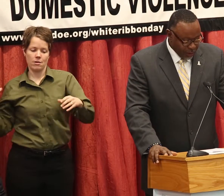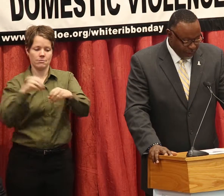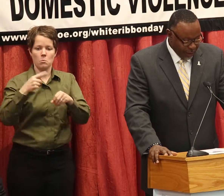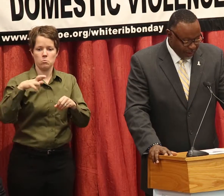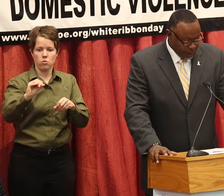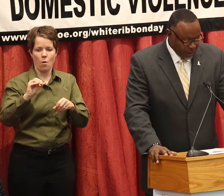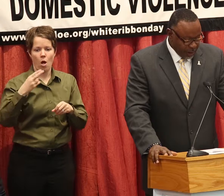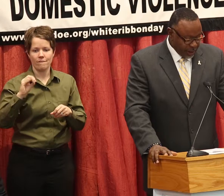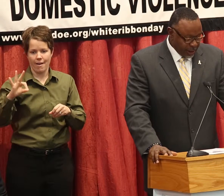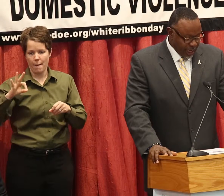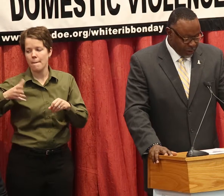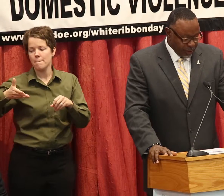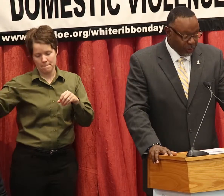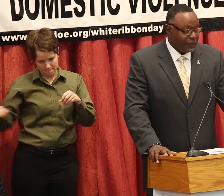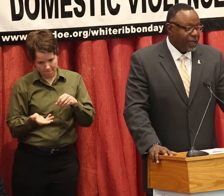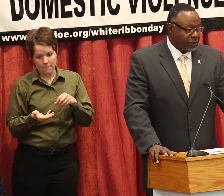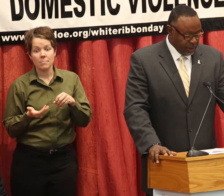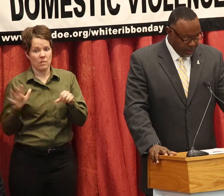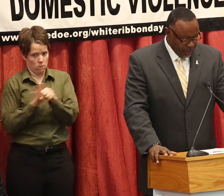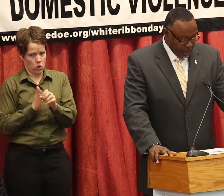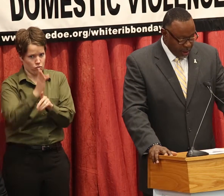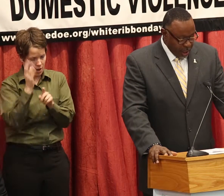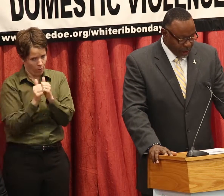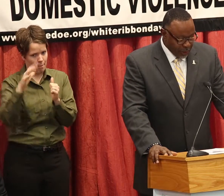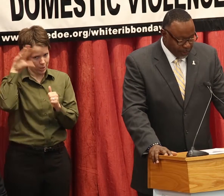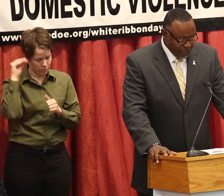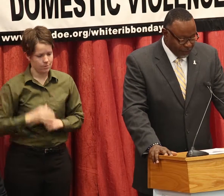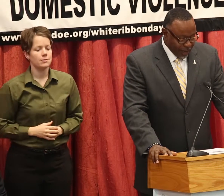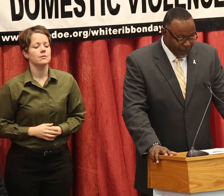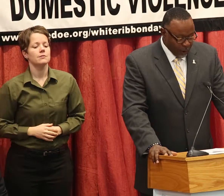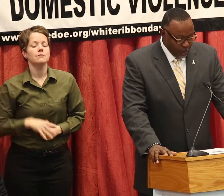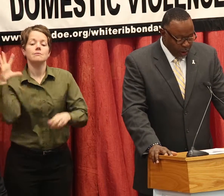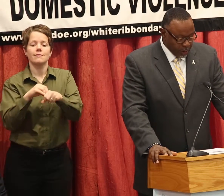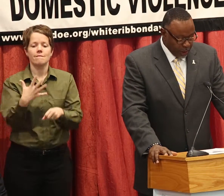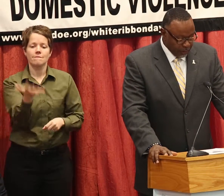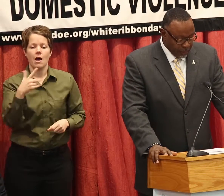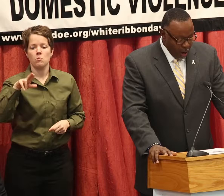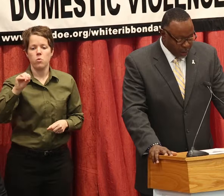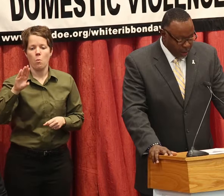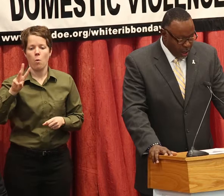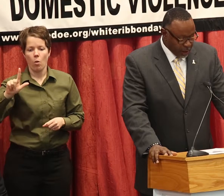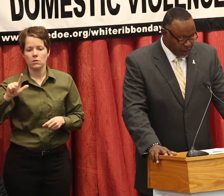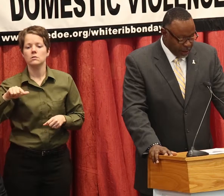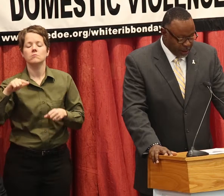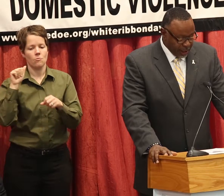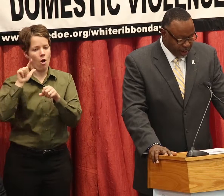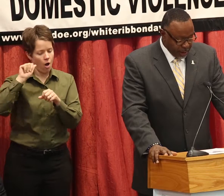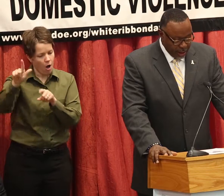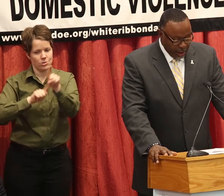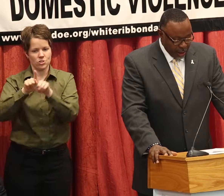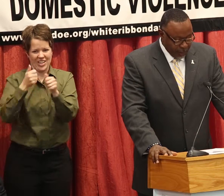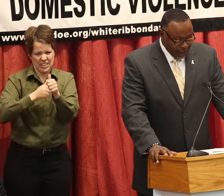Football Hall of Fame after spending his entire career with the Patriots. Andre has played in five Pro Bowls, earned all-star honors in each